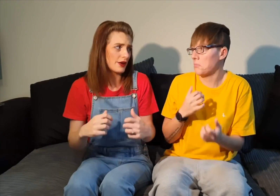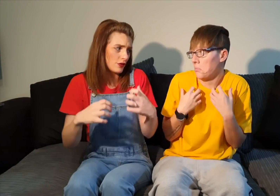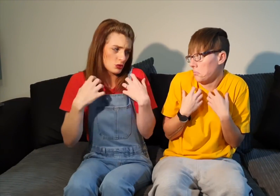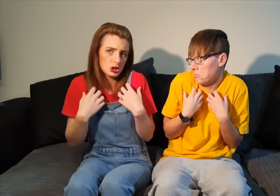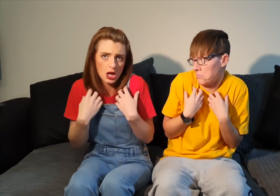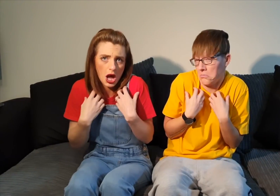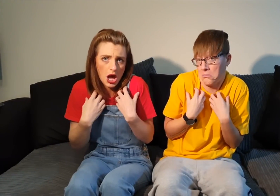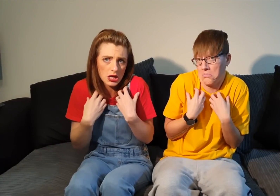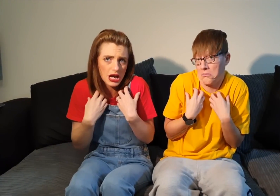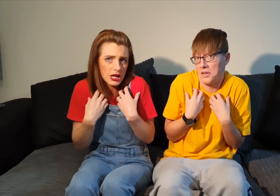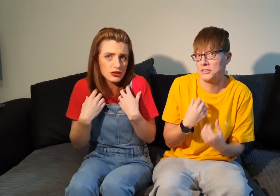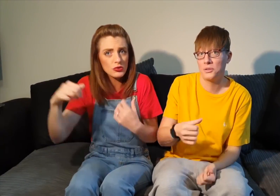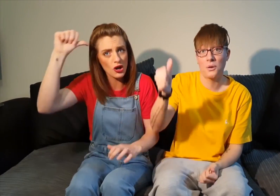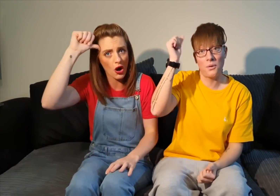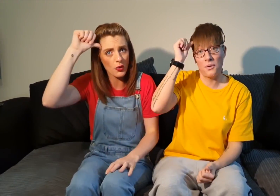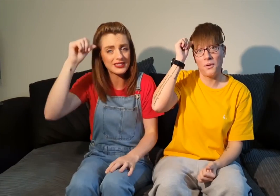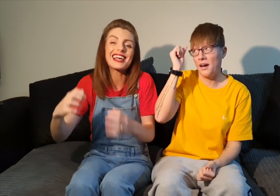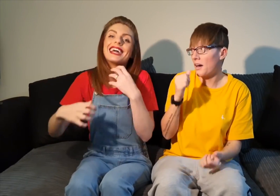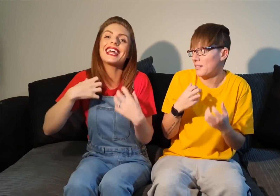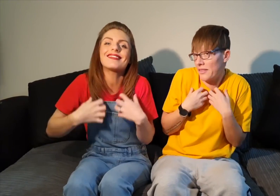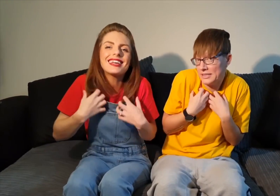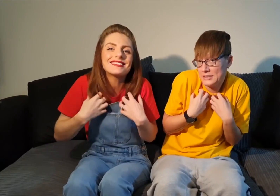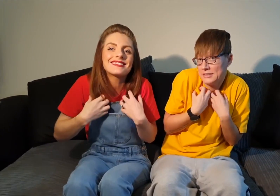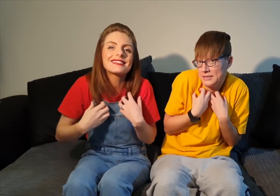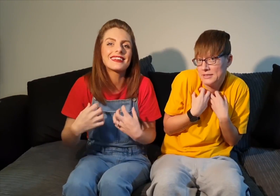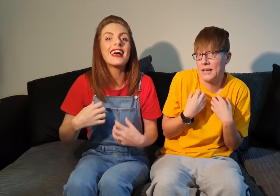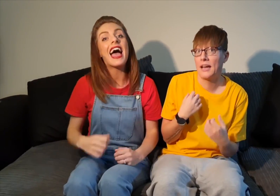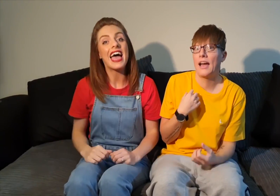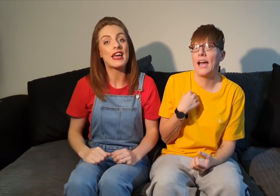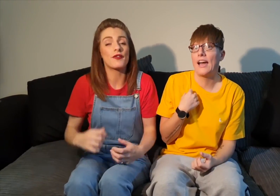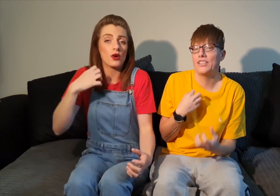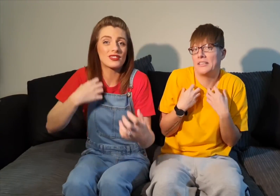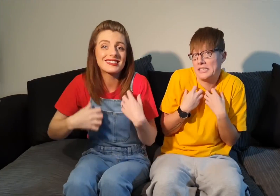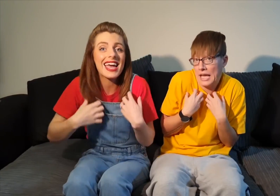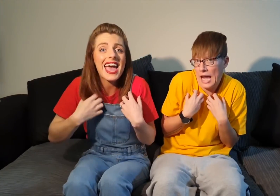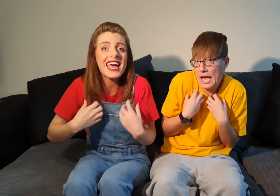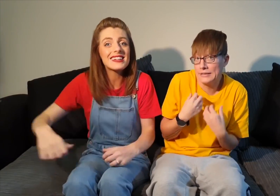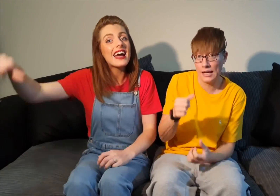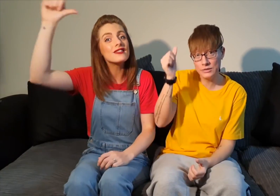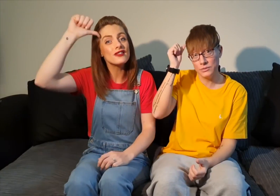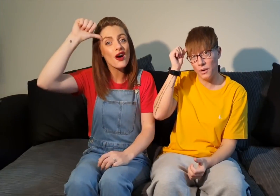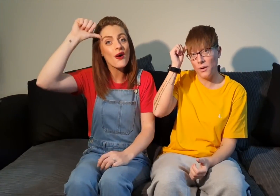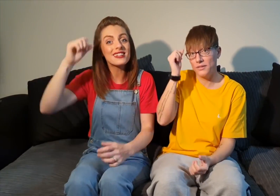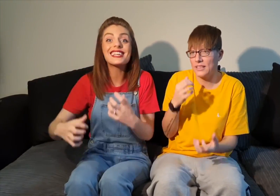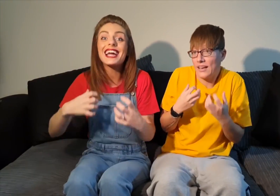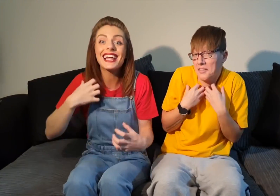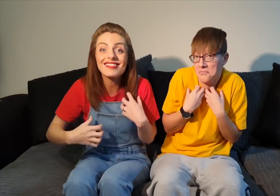if you're scared and you know it sign like this. If you're scared and you know it sign like